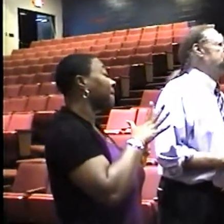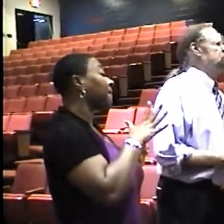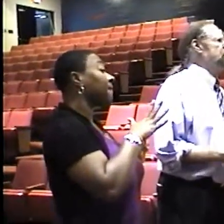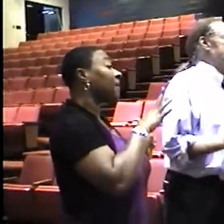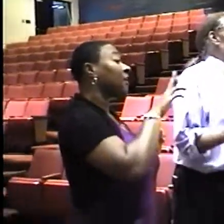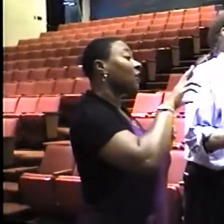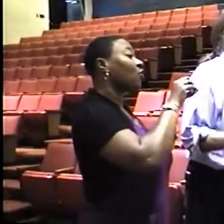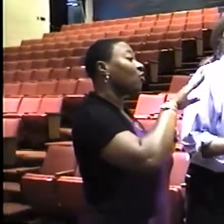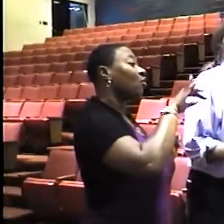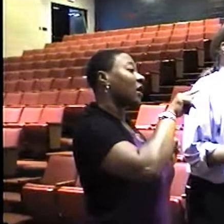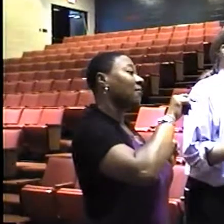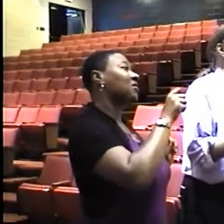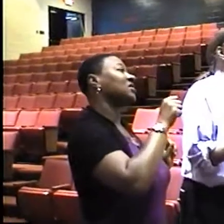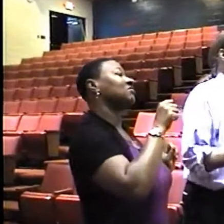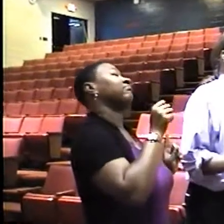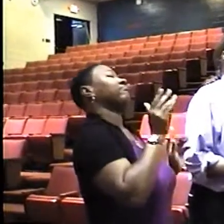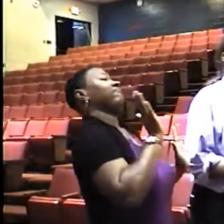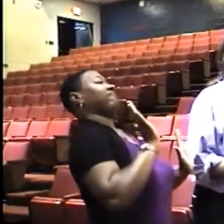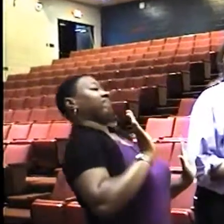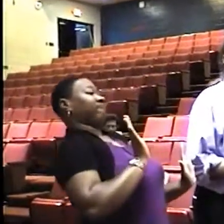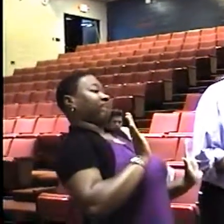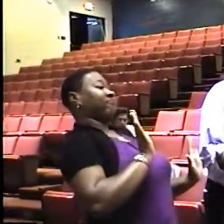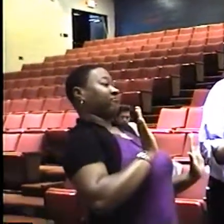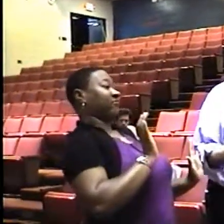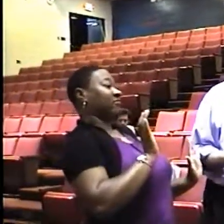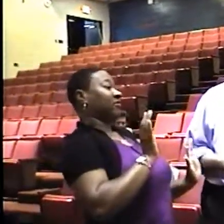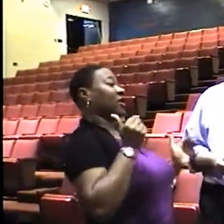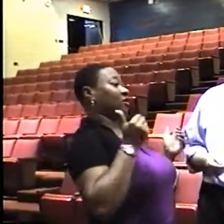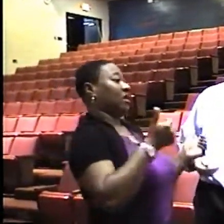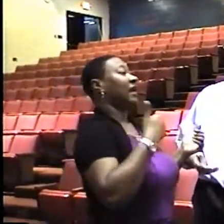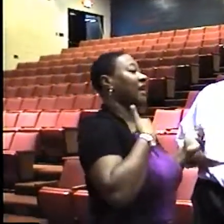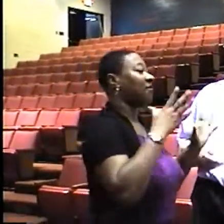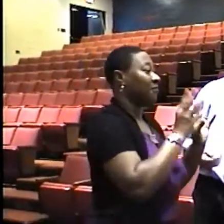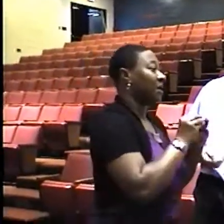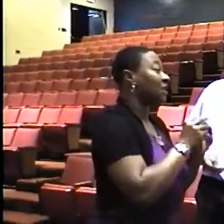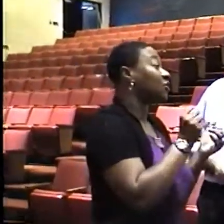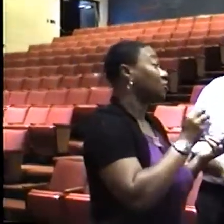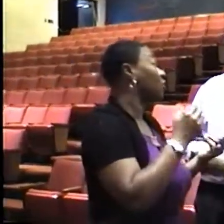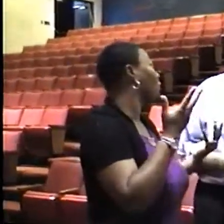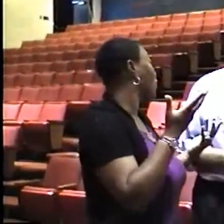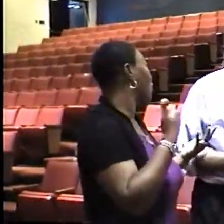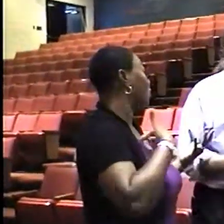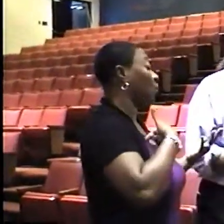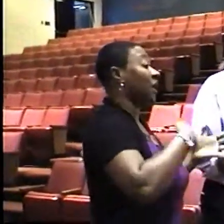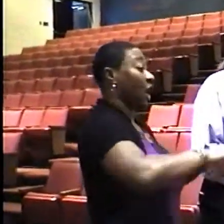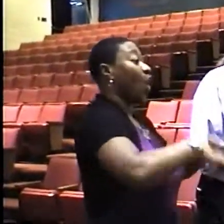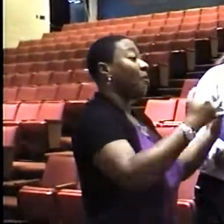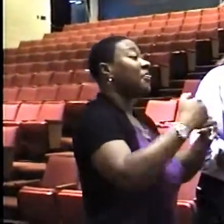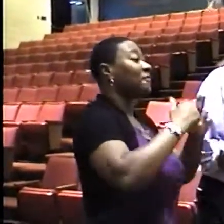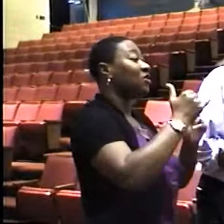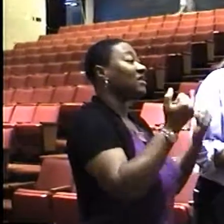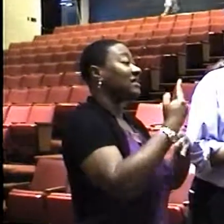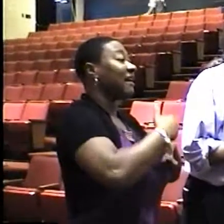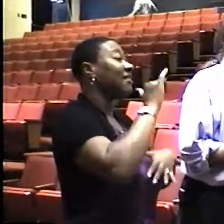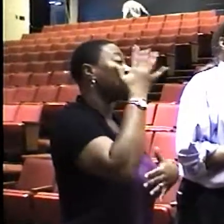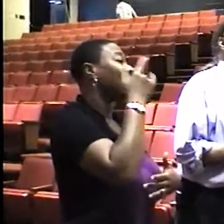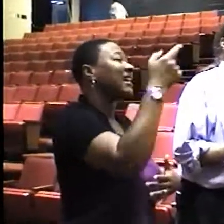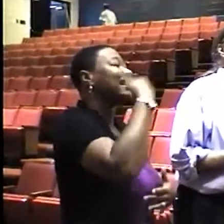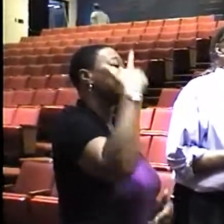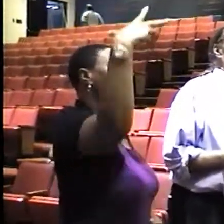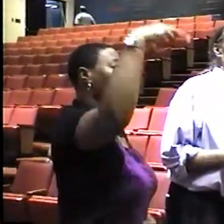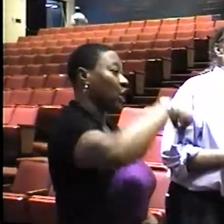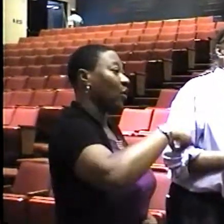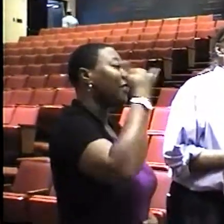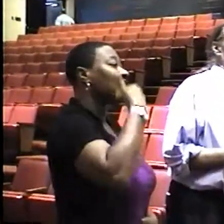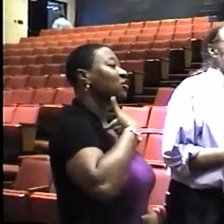Roberts kind of backed down, so we are having the meeting and I guess he backed down to the point where we opened the building today. But I'm going to, you're